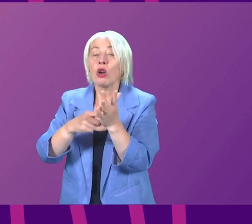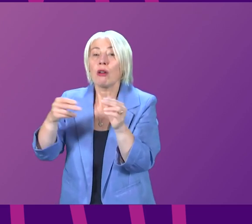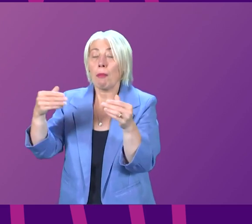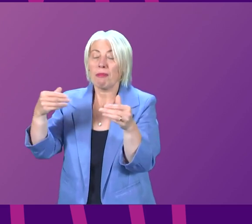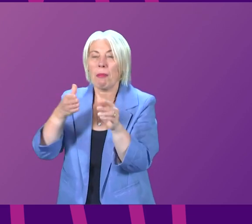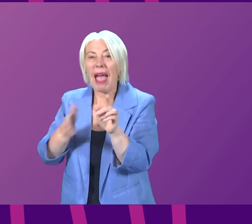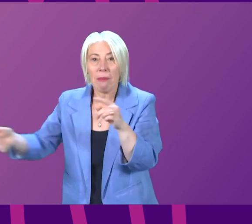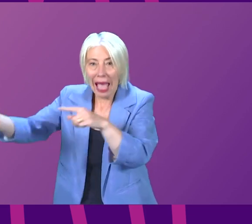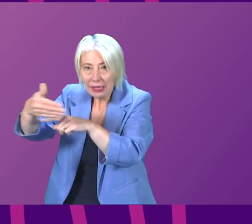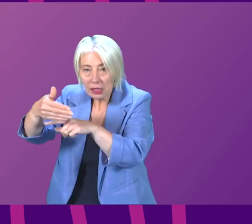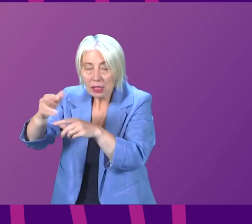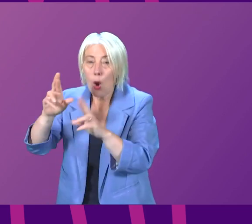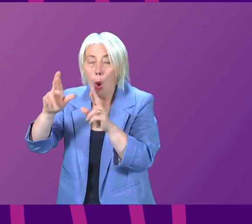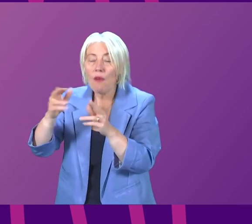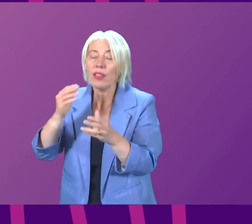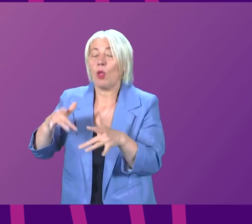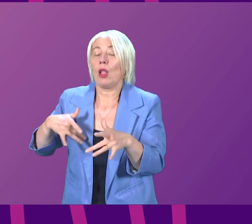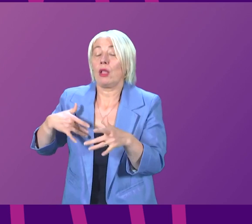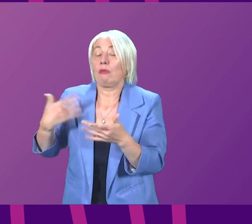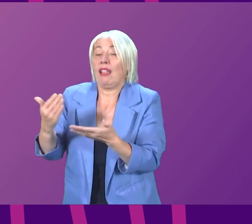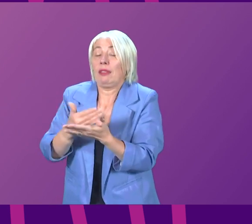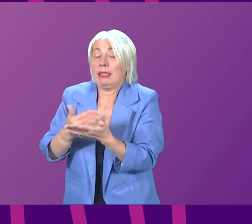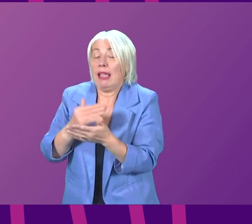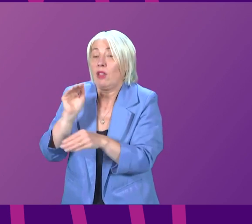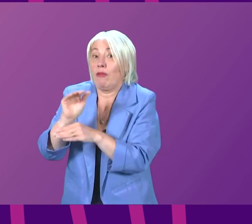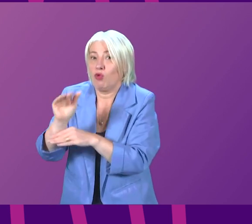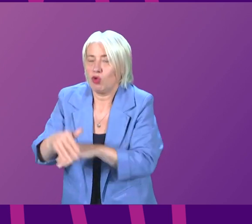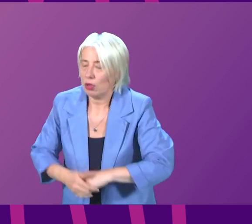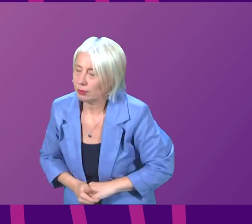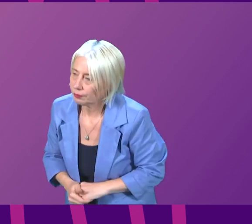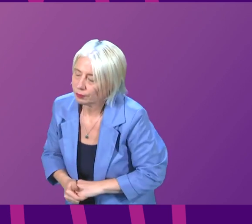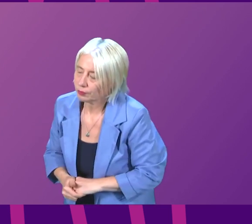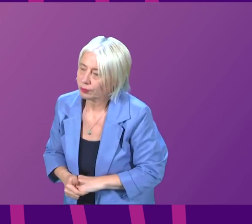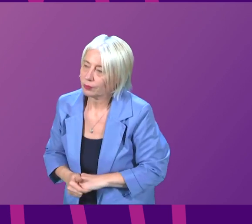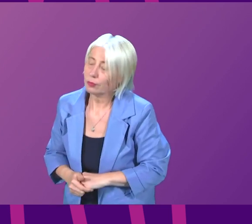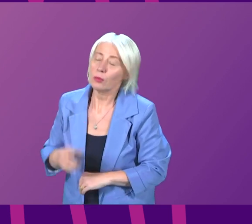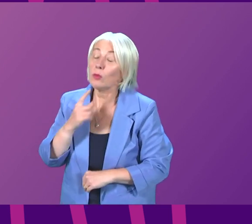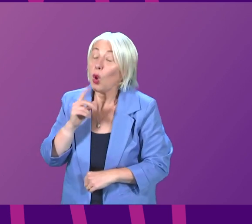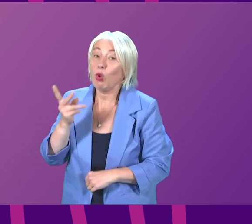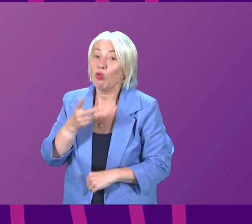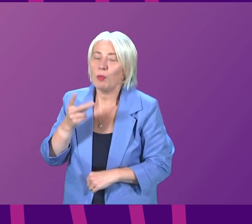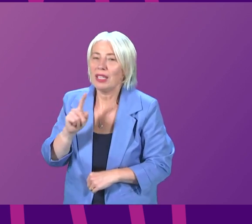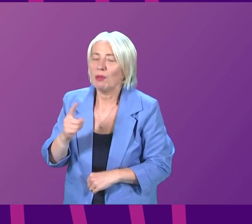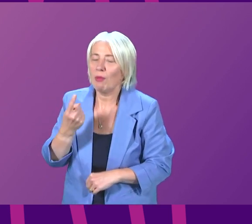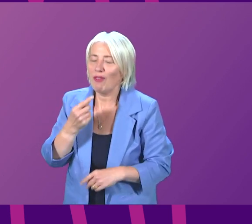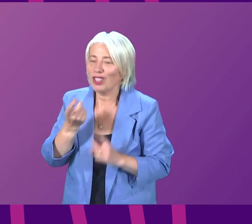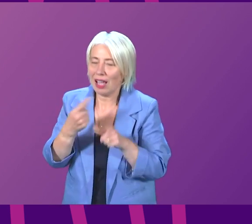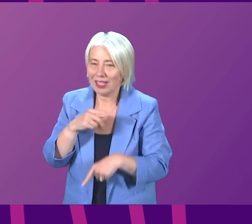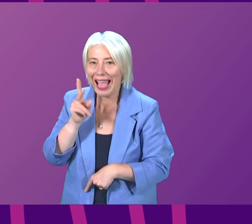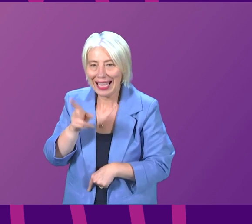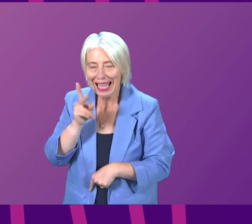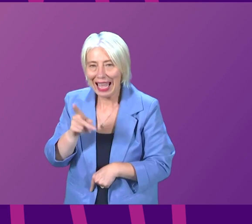in the future First Minister I won't repeat all of my first answer about the processes that are underway